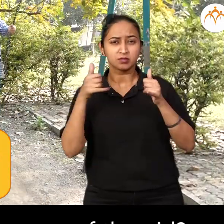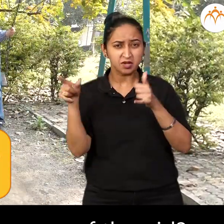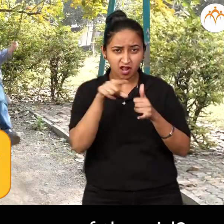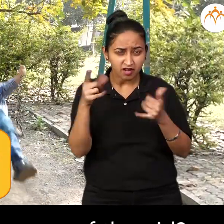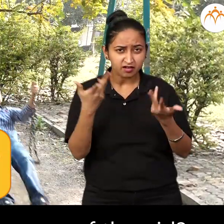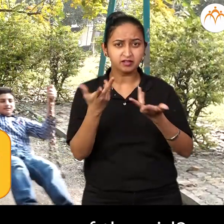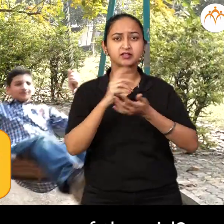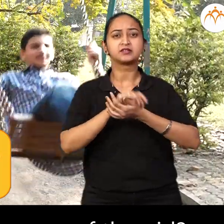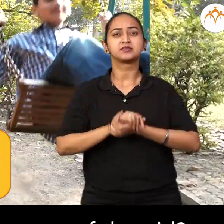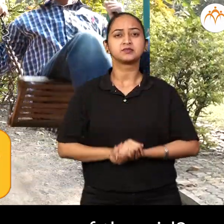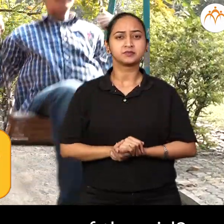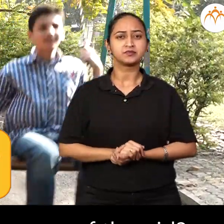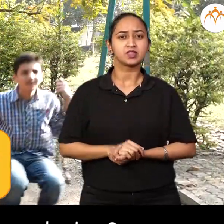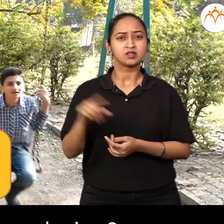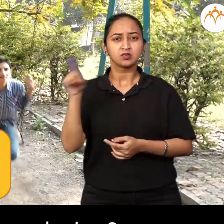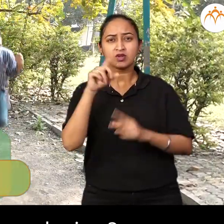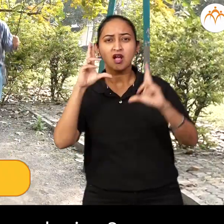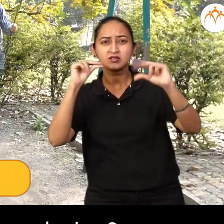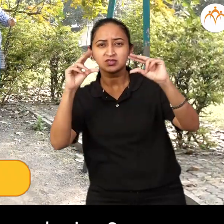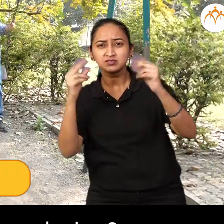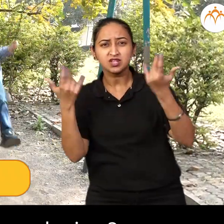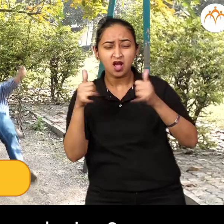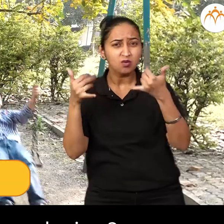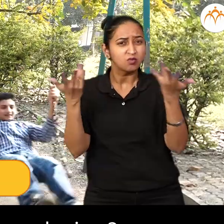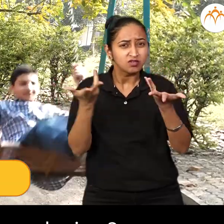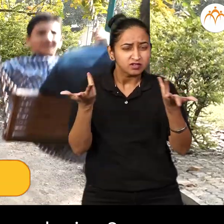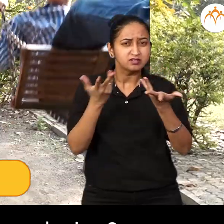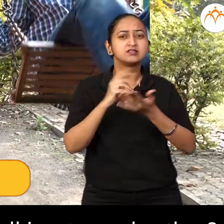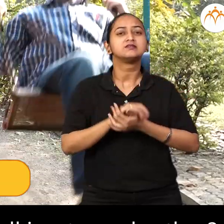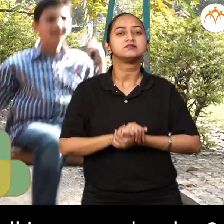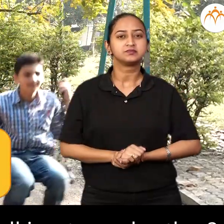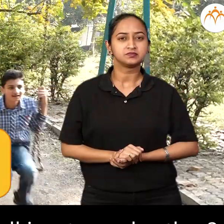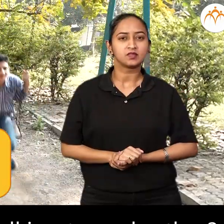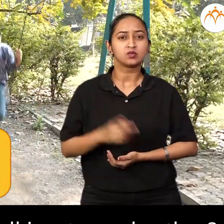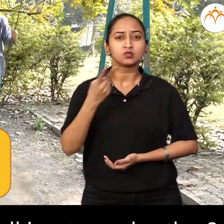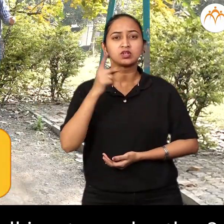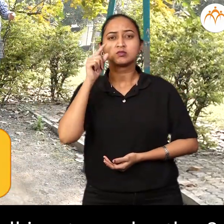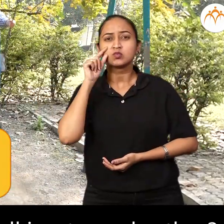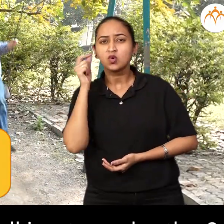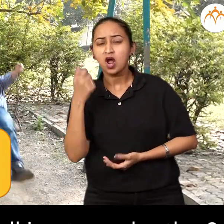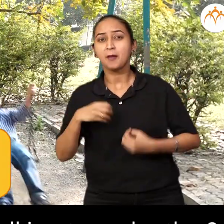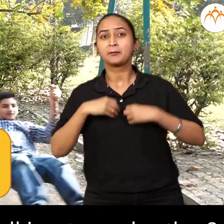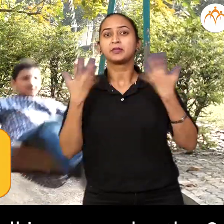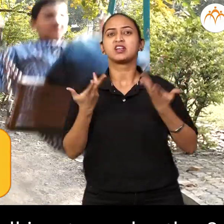of the girl? What are they playing? What could they be talking to each other?